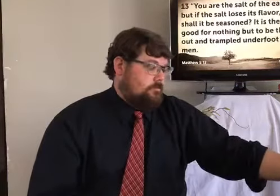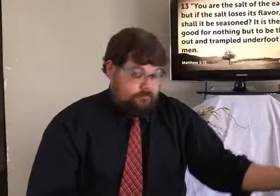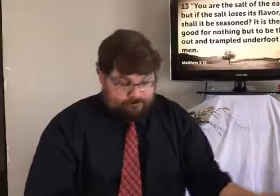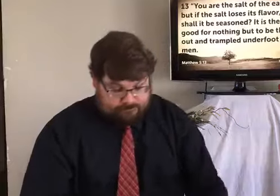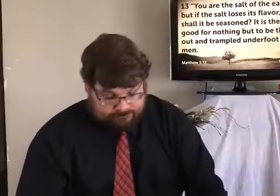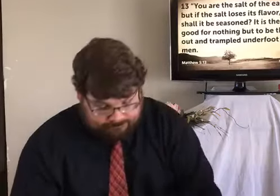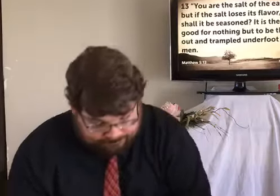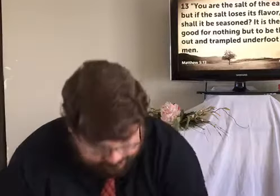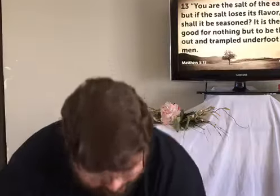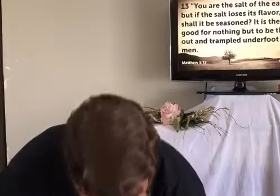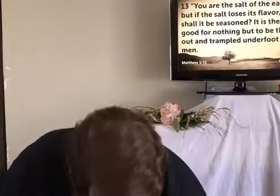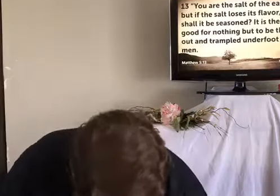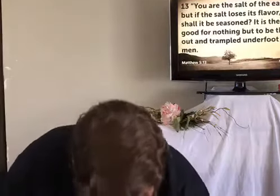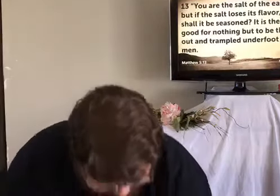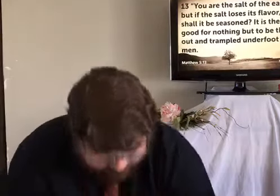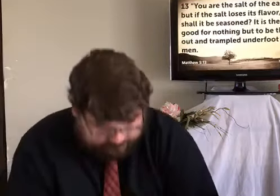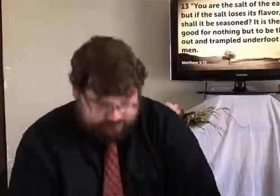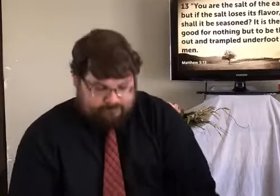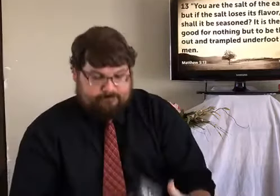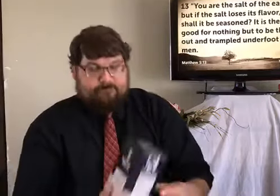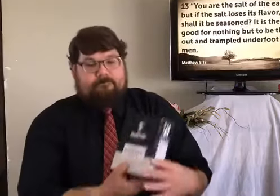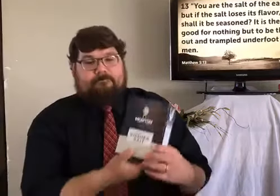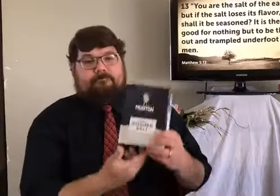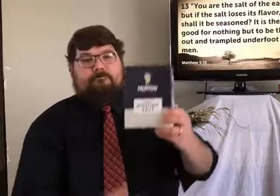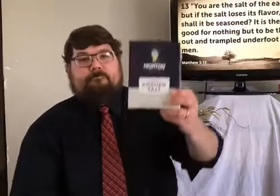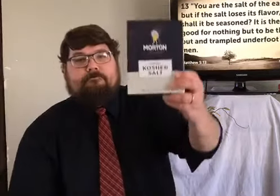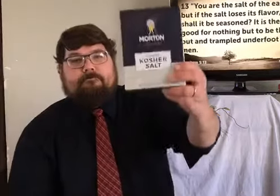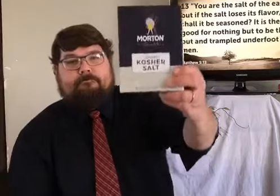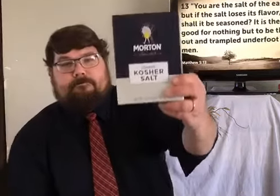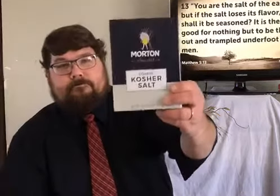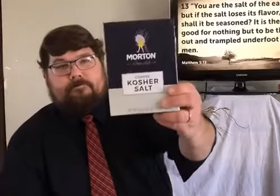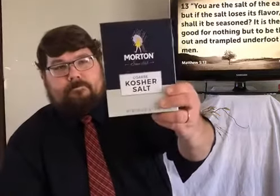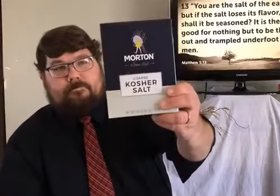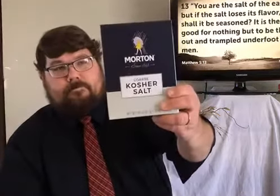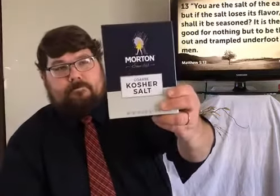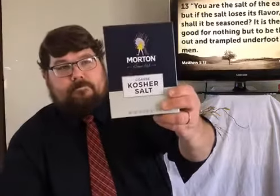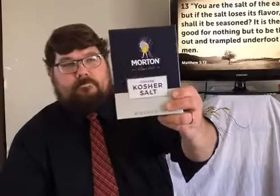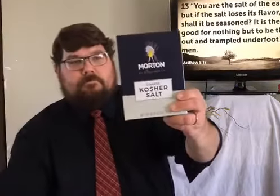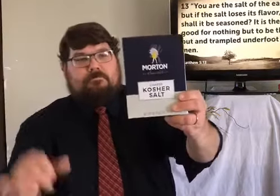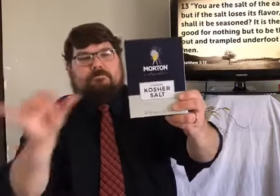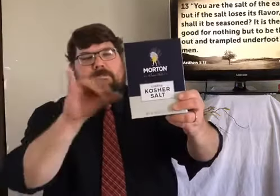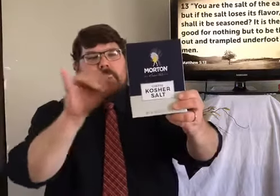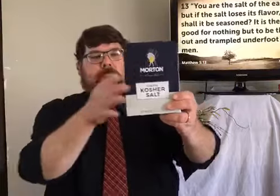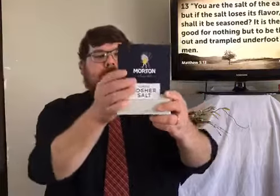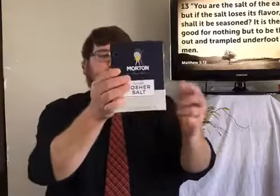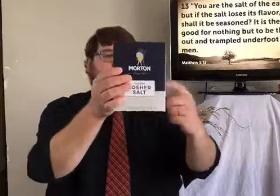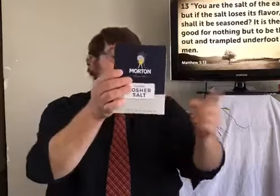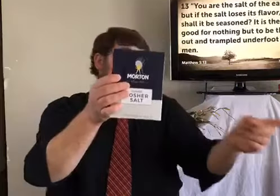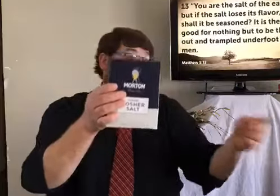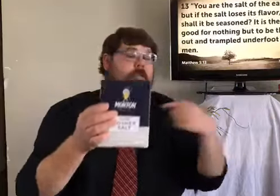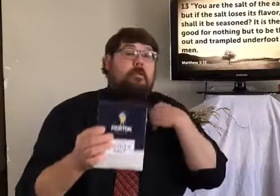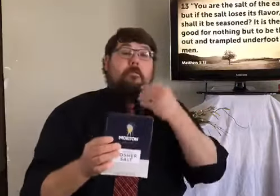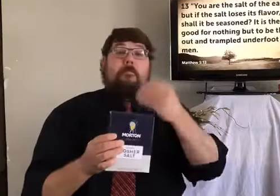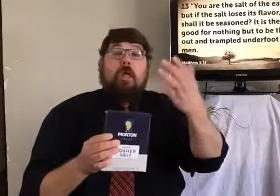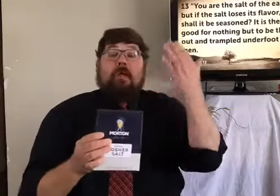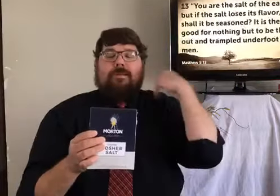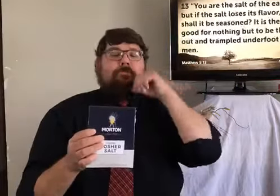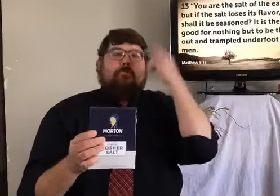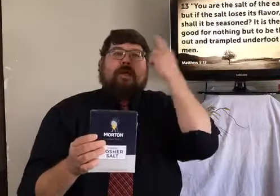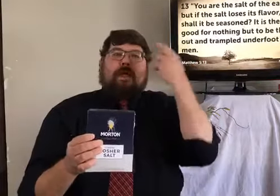have this box. Also, kosher salt. It's full box. It's the same